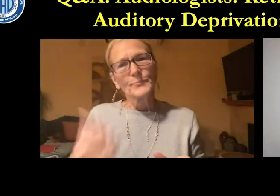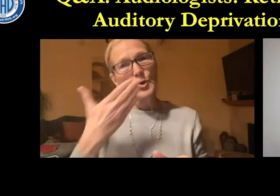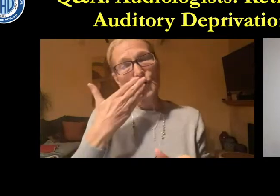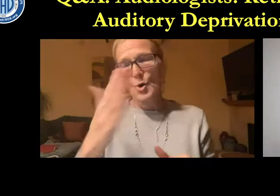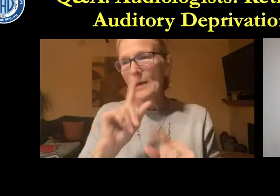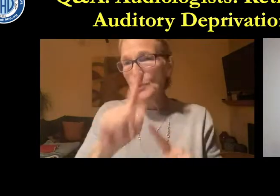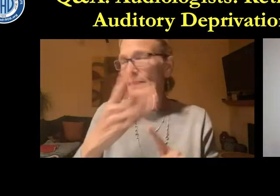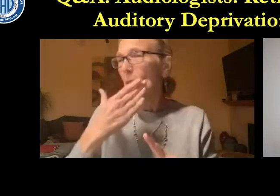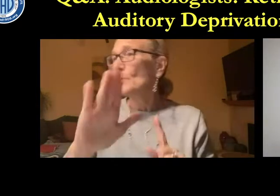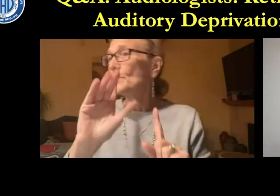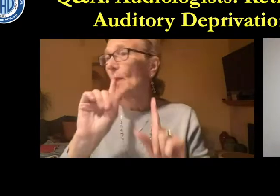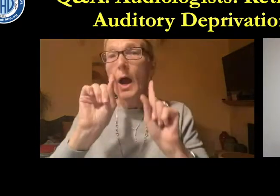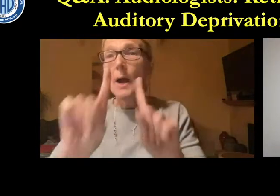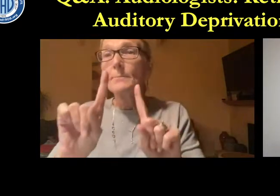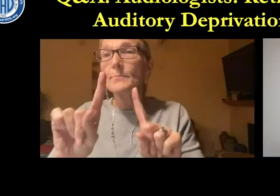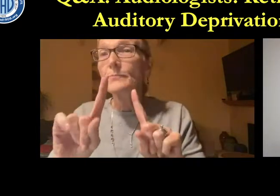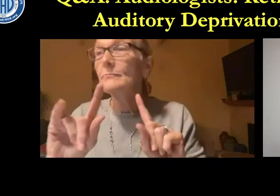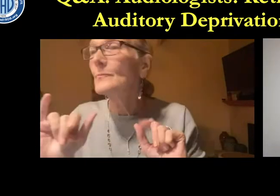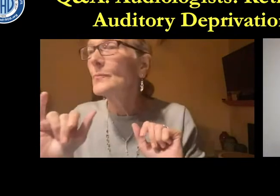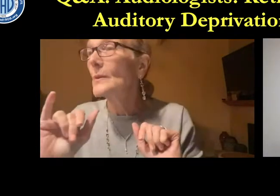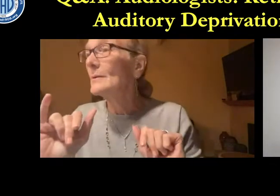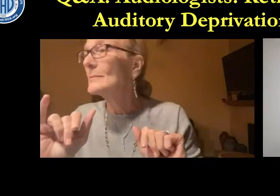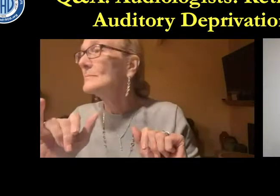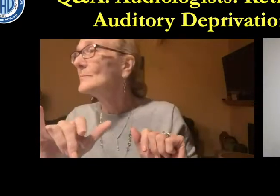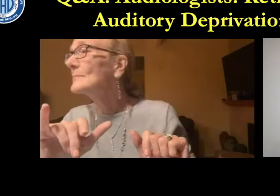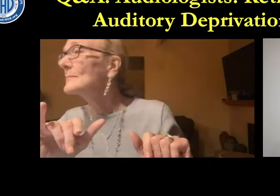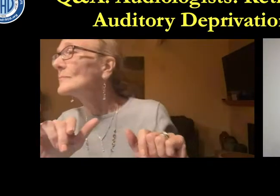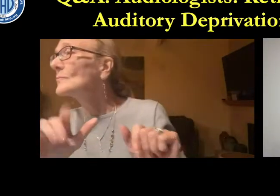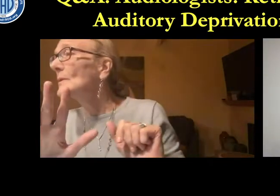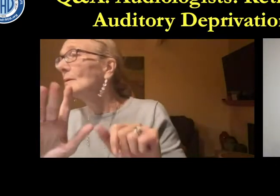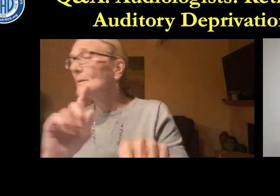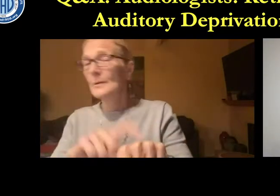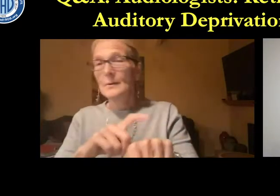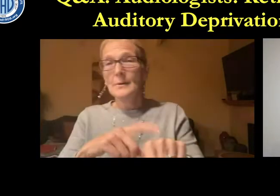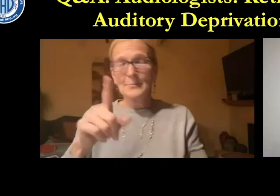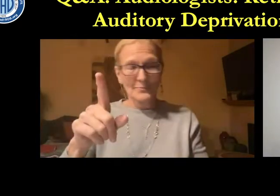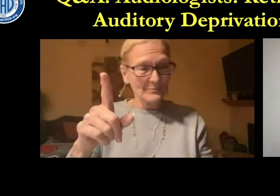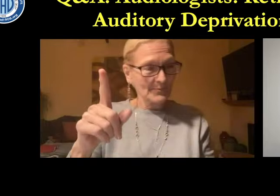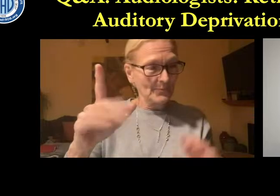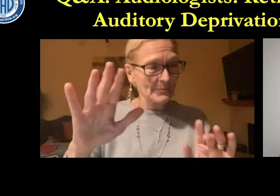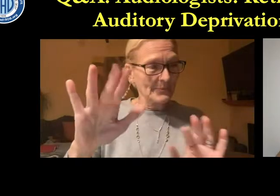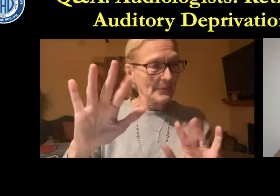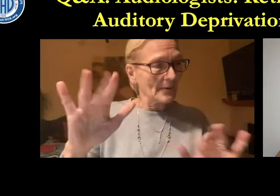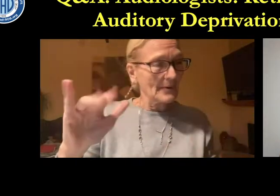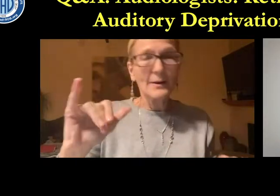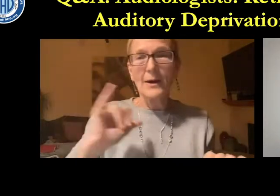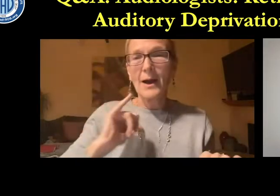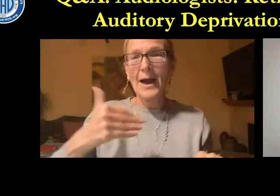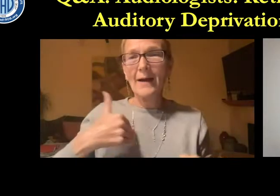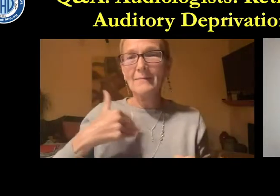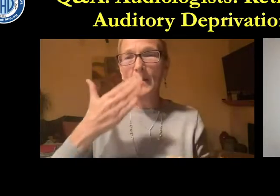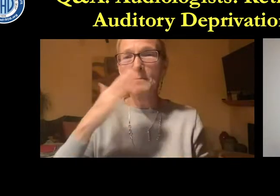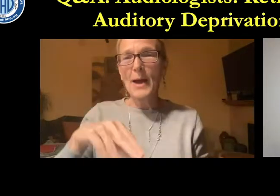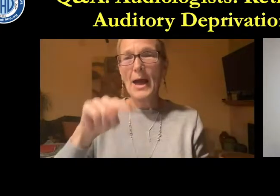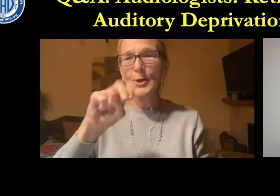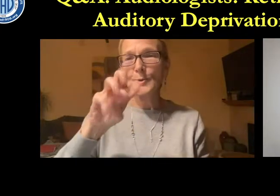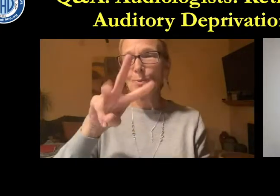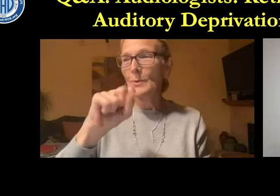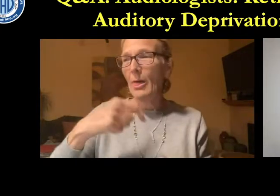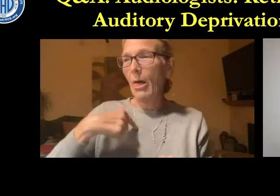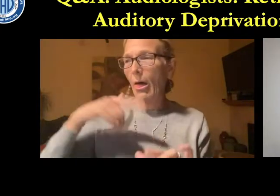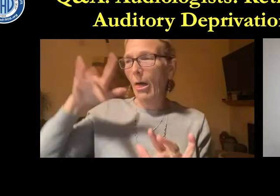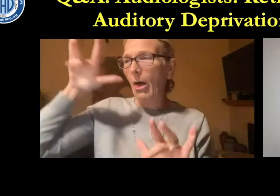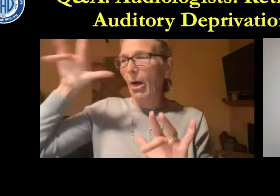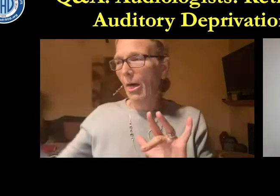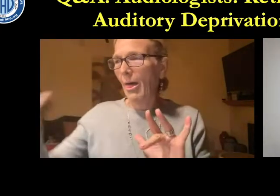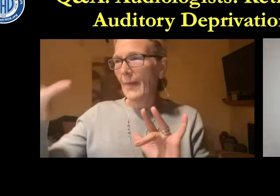i'm not going to wait too long right i need to reach out tomorrow to talk to them to develop that component in their program thank you for mentioning that